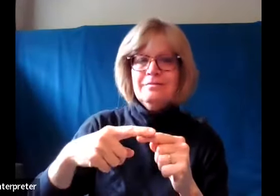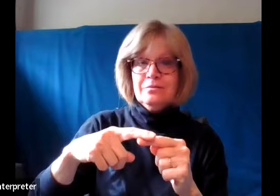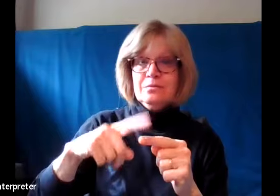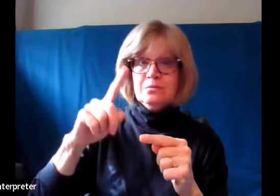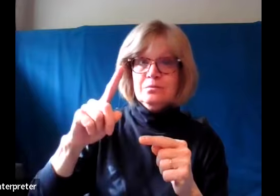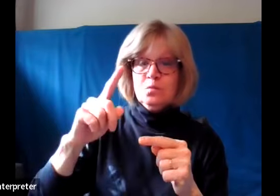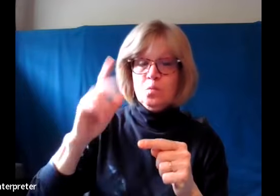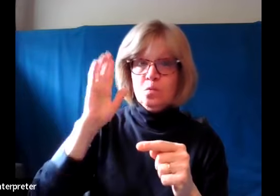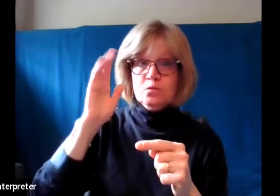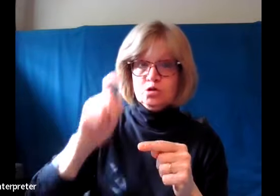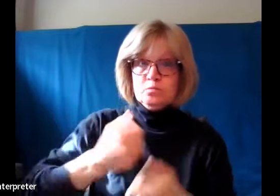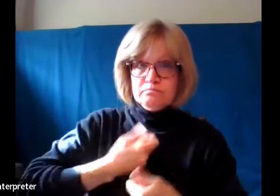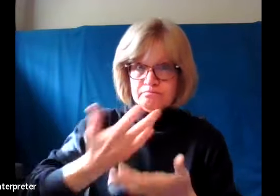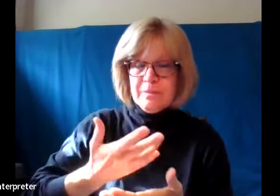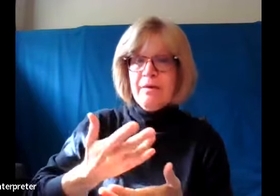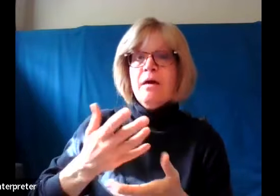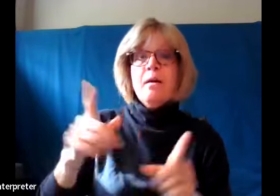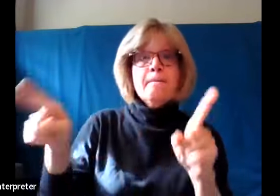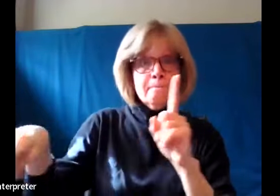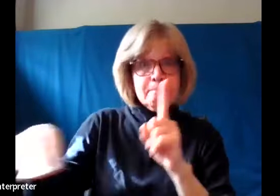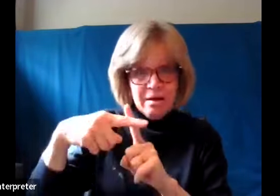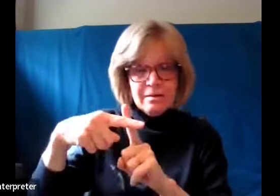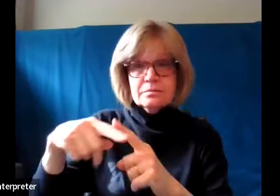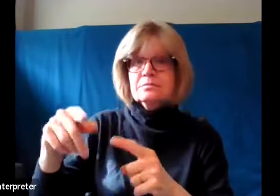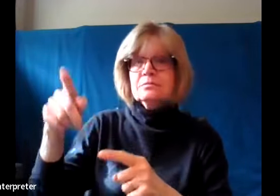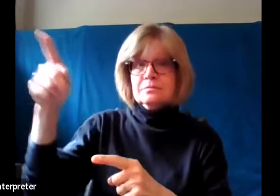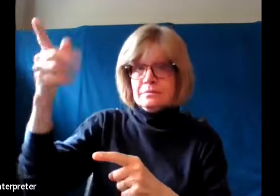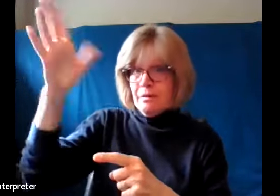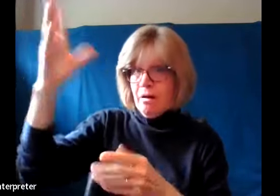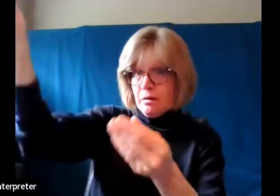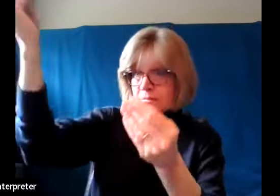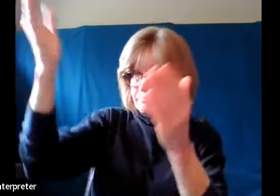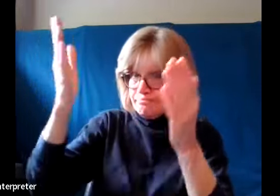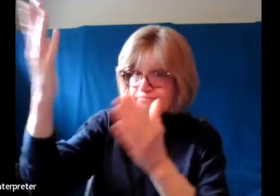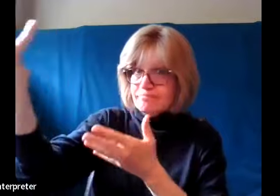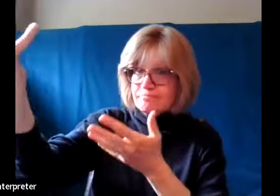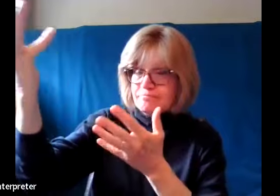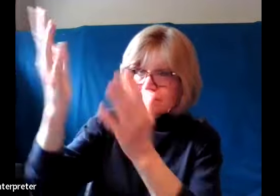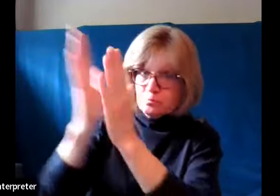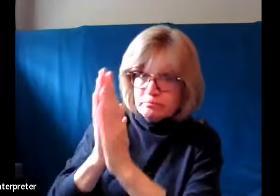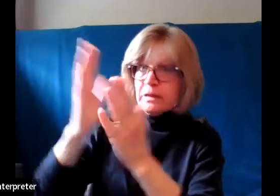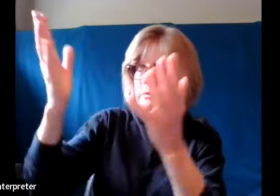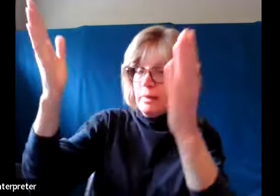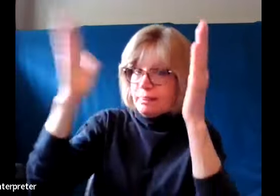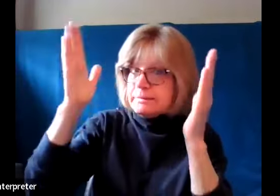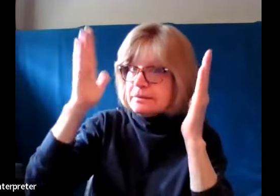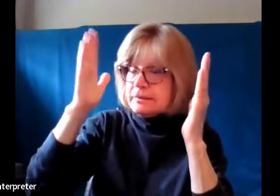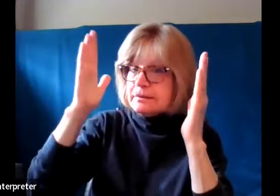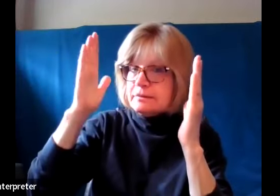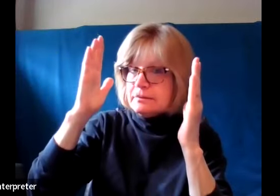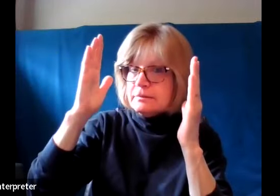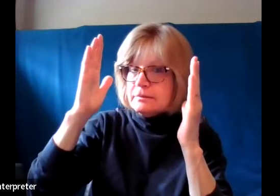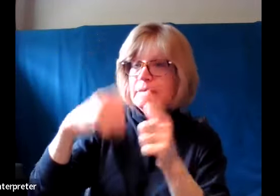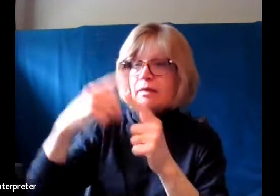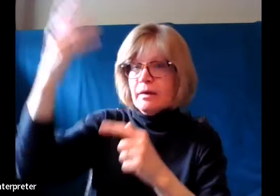And then we need to listen to God as we are being advised to say something and then go ahead and speak, being